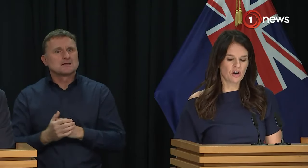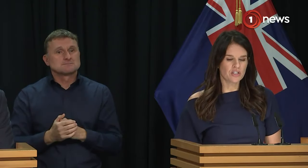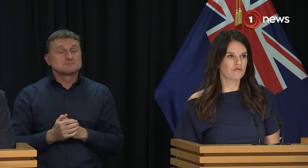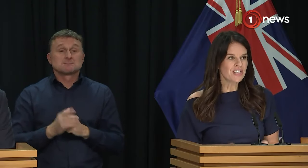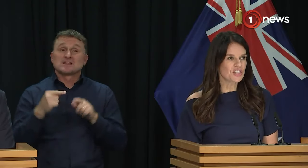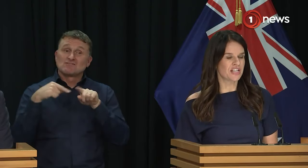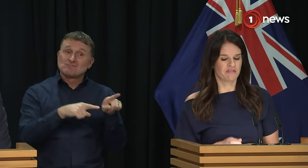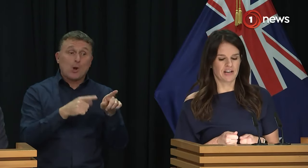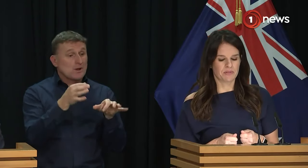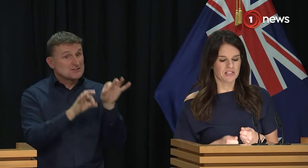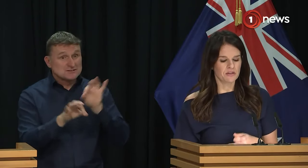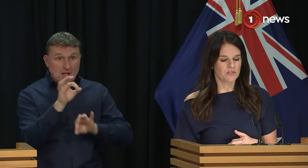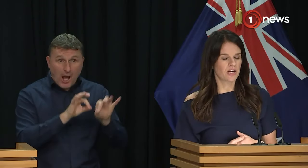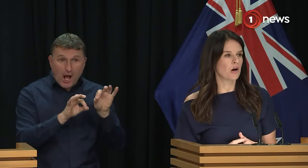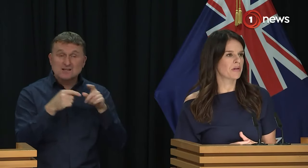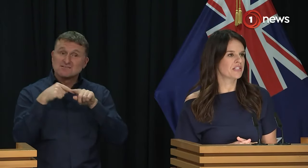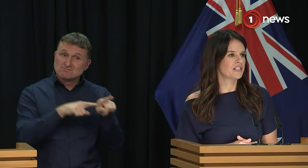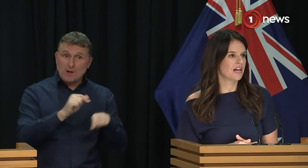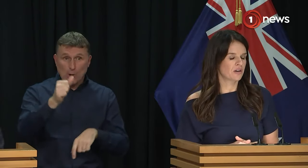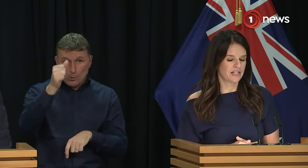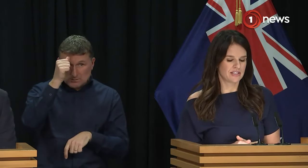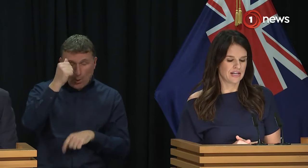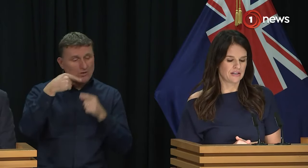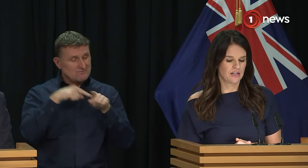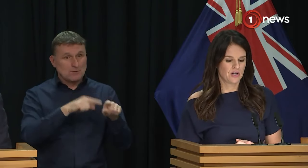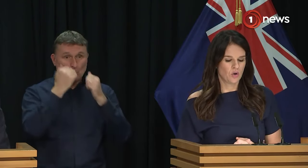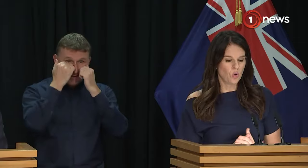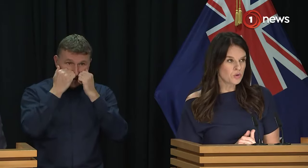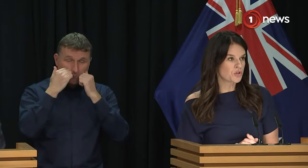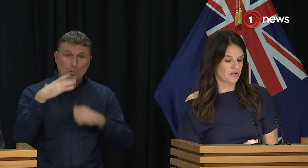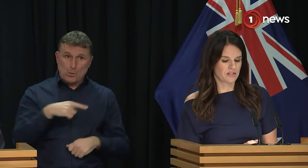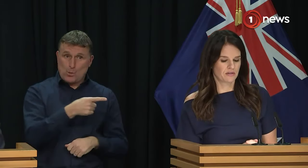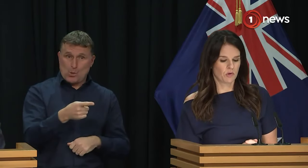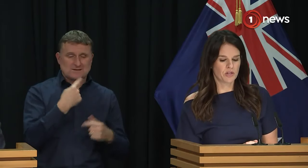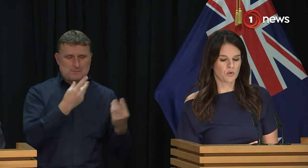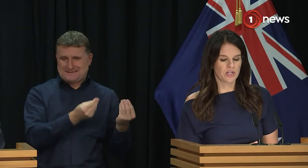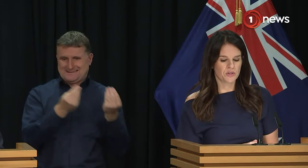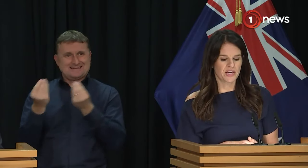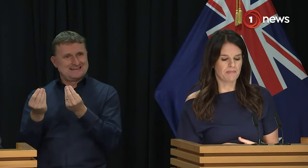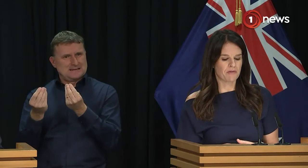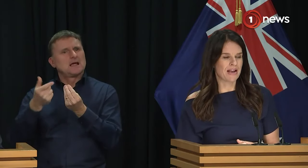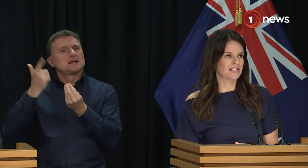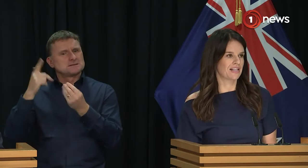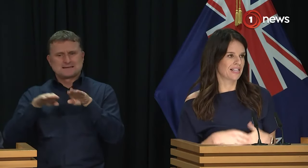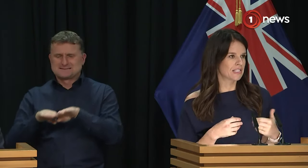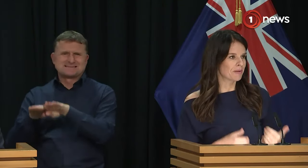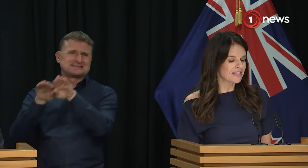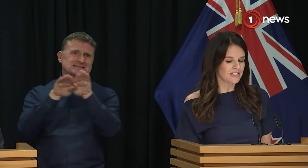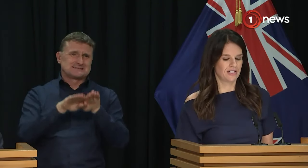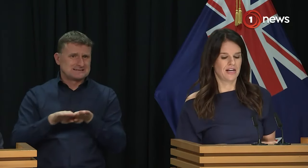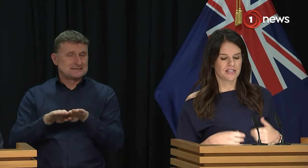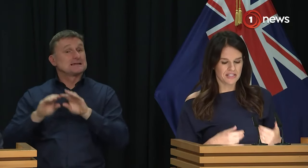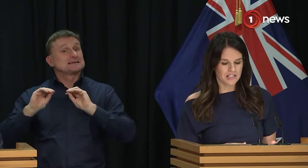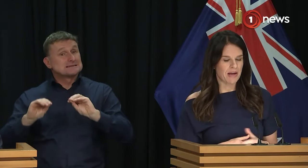that is knowledge-rich, that develops skills and competencies our kids need. All students will be taught literacy and mathematics in an